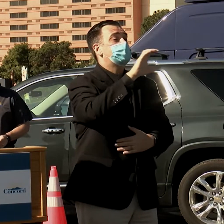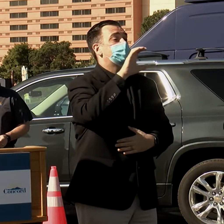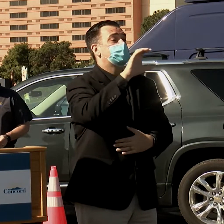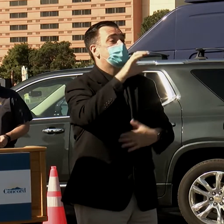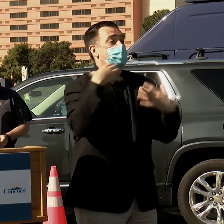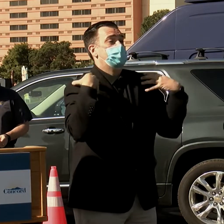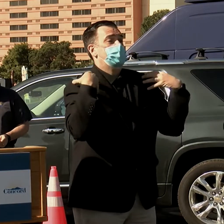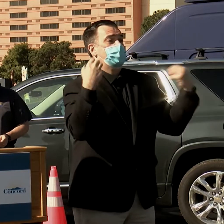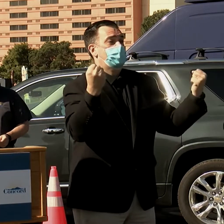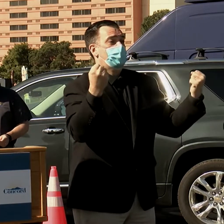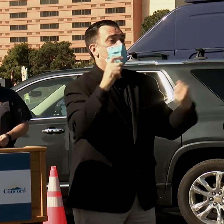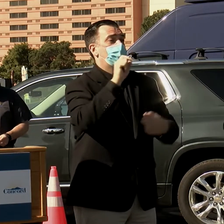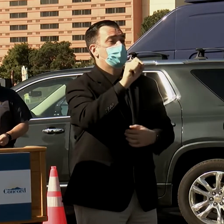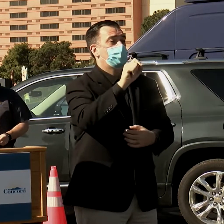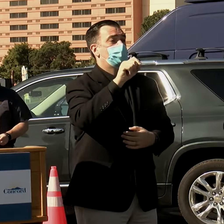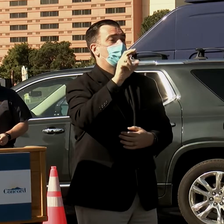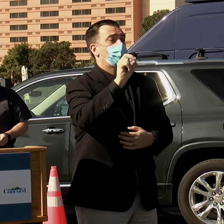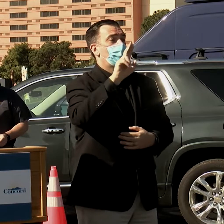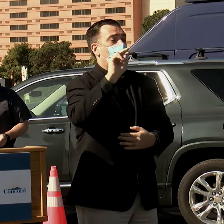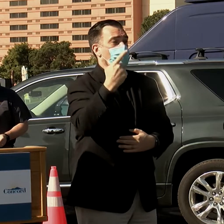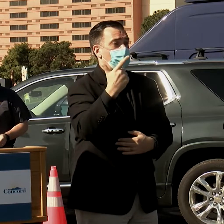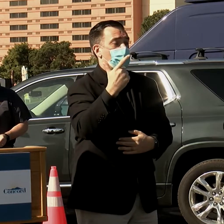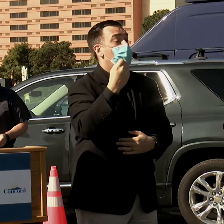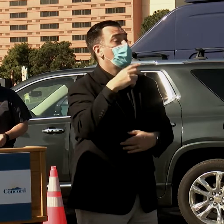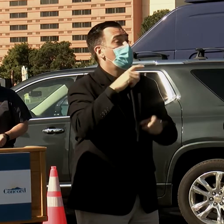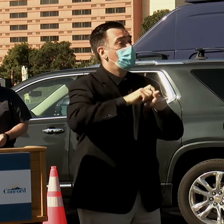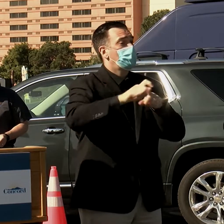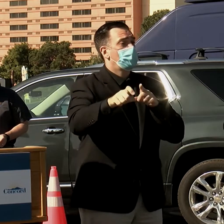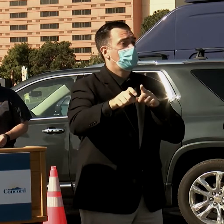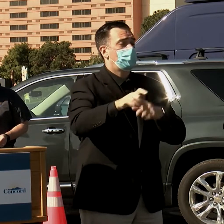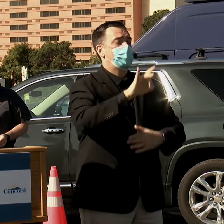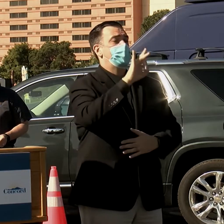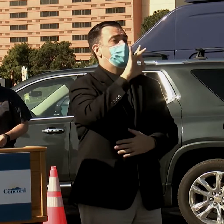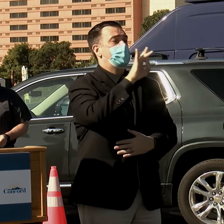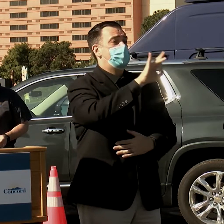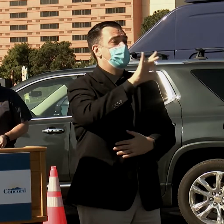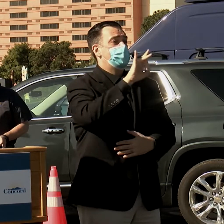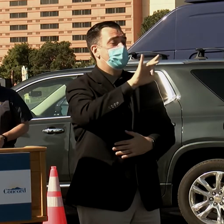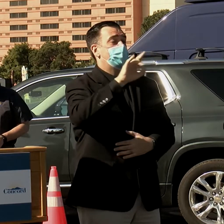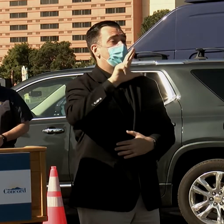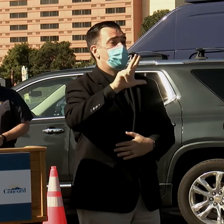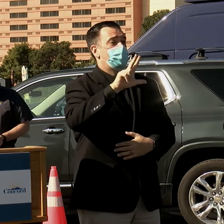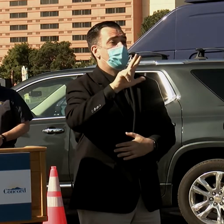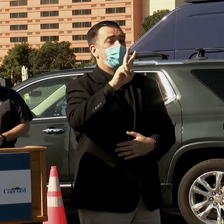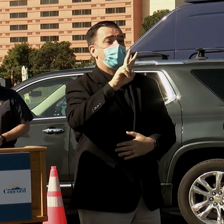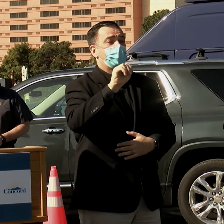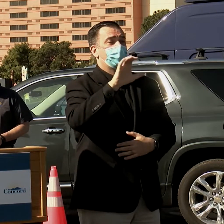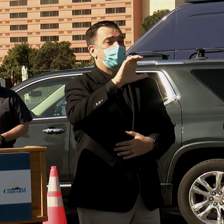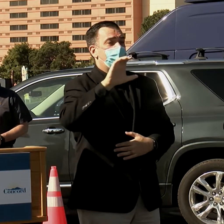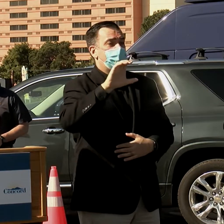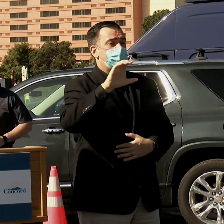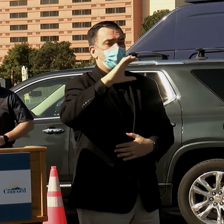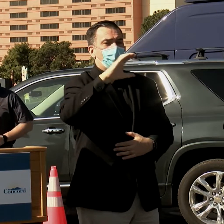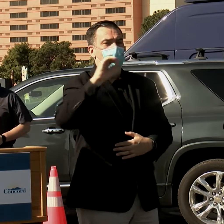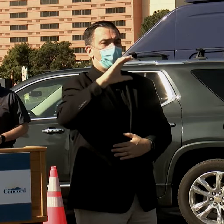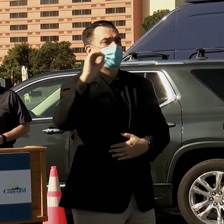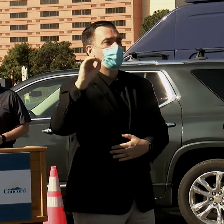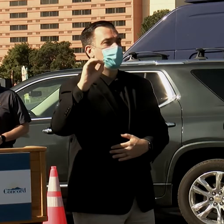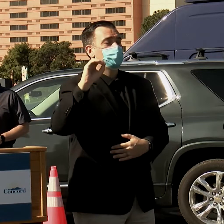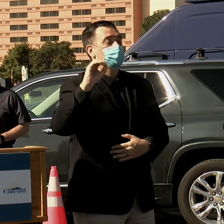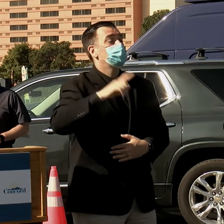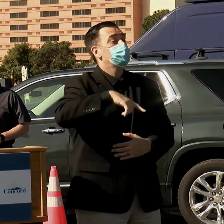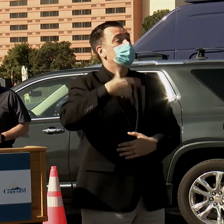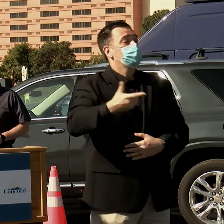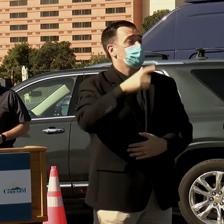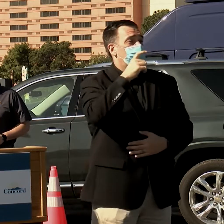.org or call 883-VAX-COCO. So, now I'm going to turn it over to Chris Boyd.